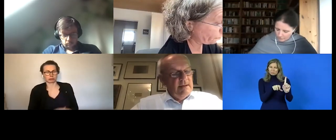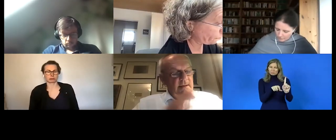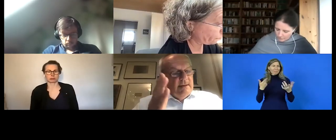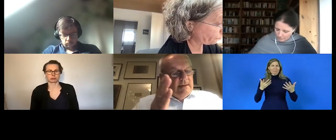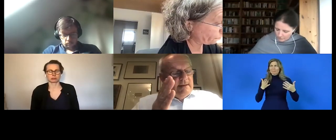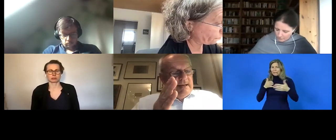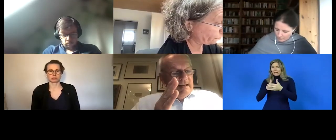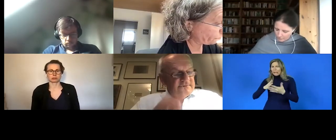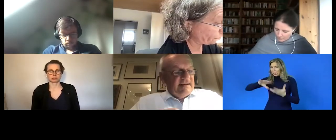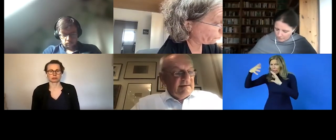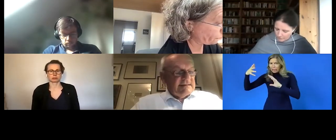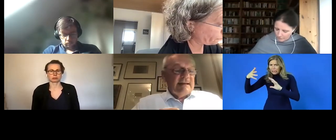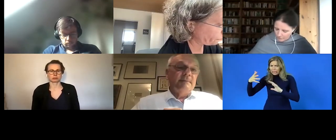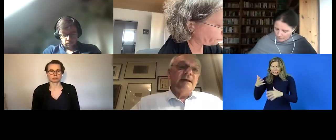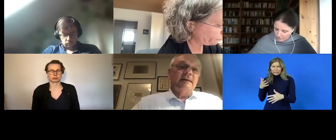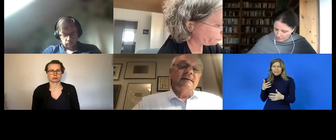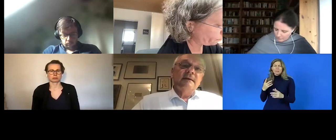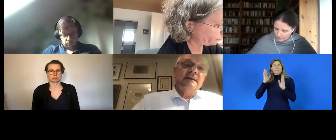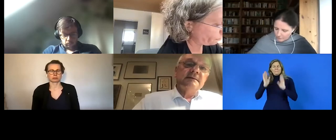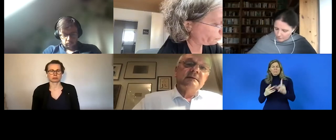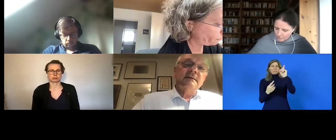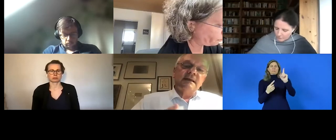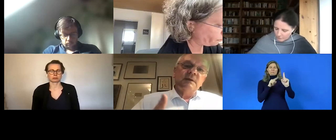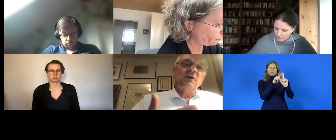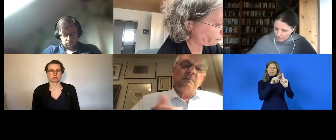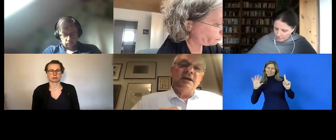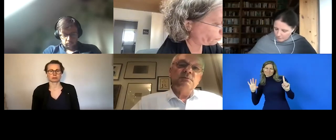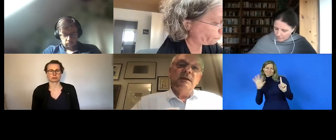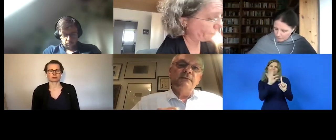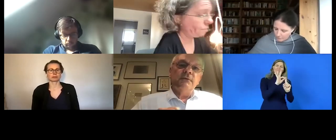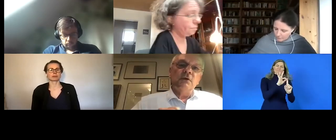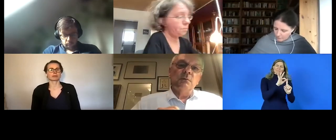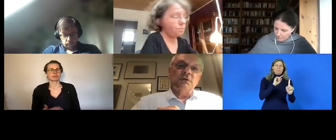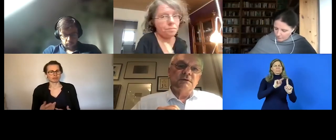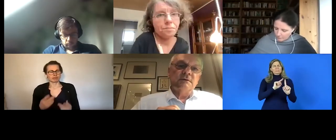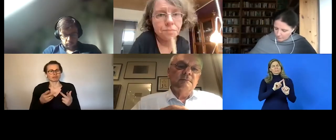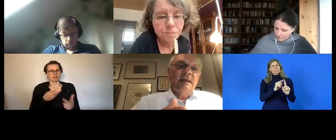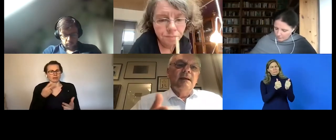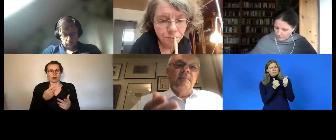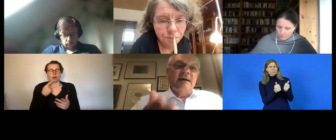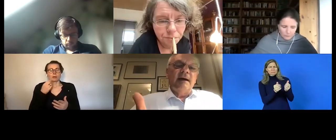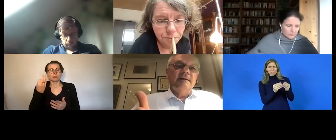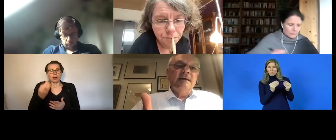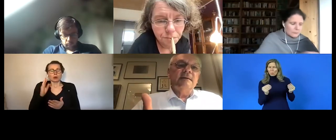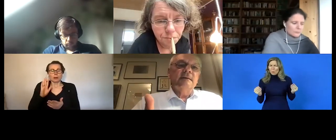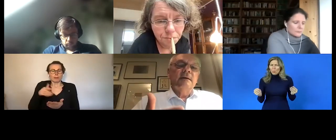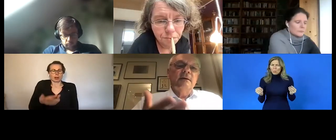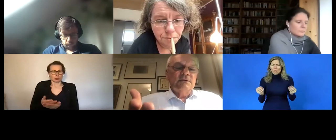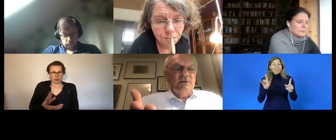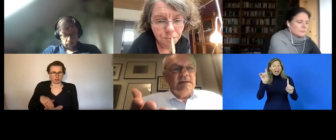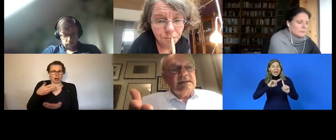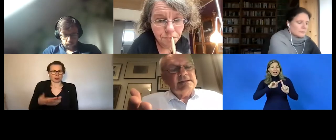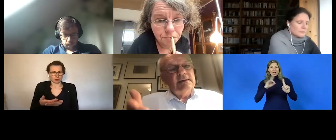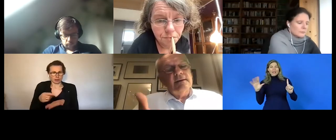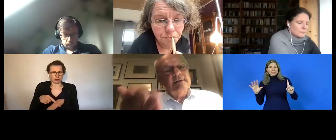take up contact with someone that must be of a high quality and consistent consistently available also